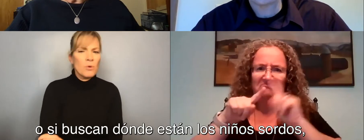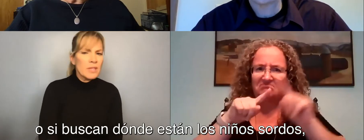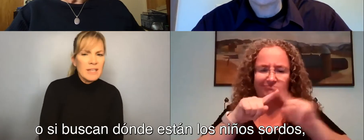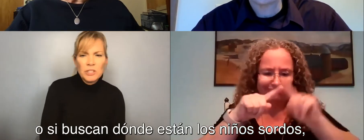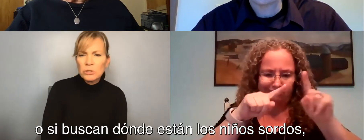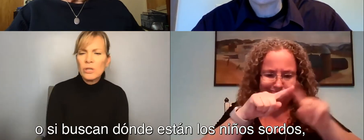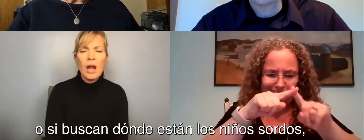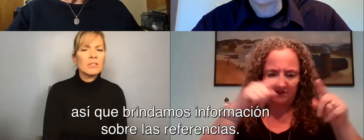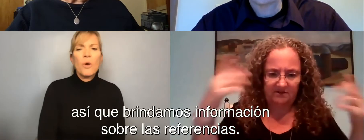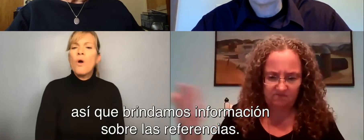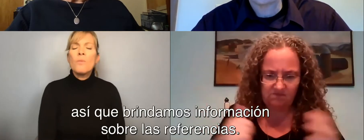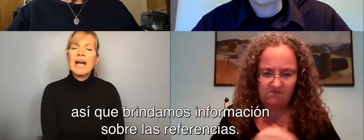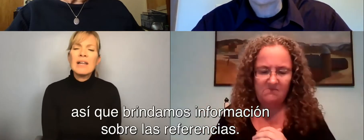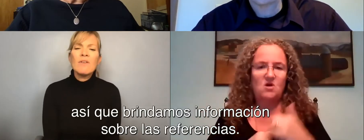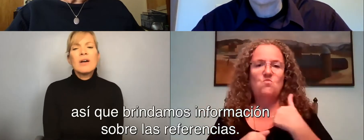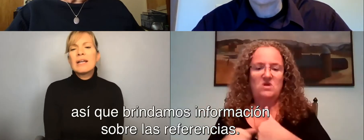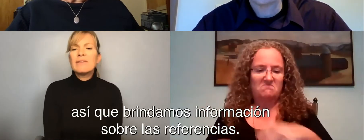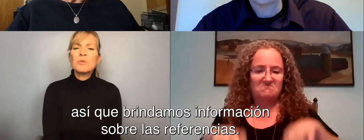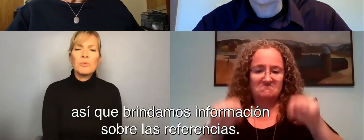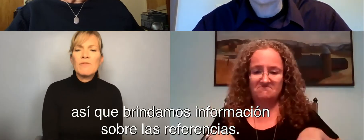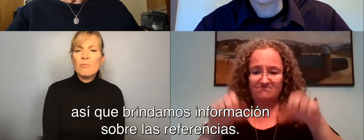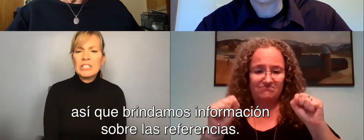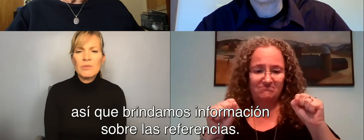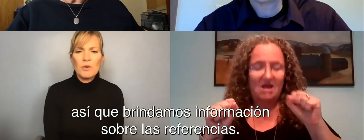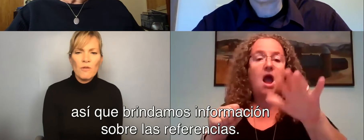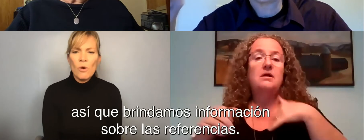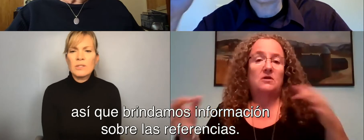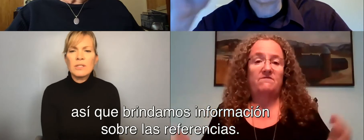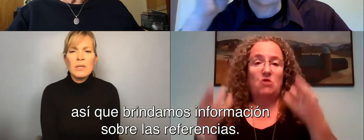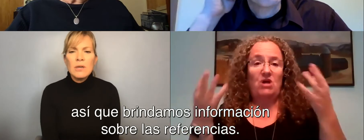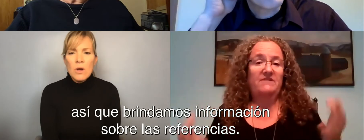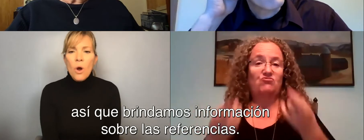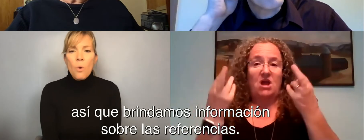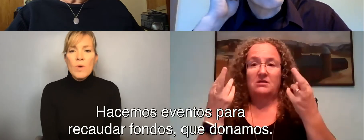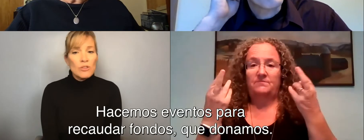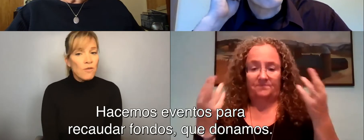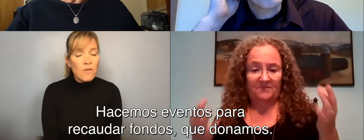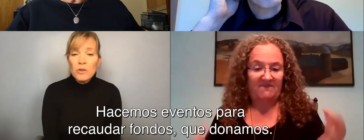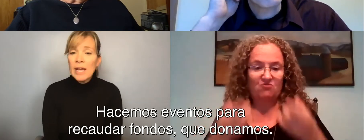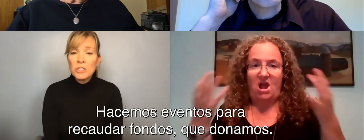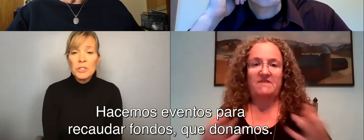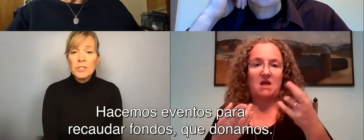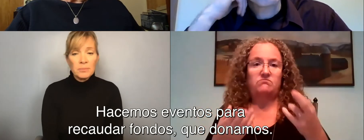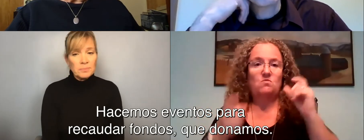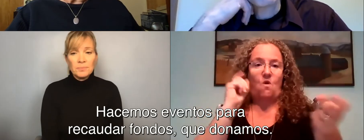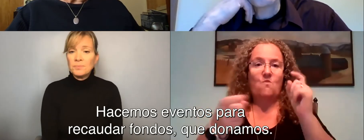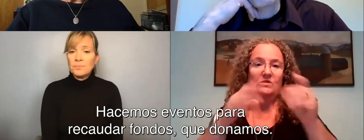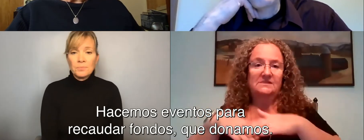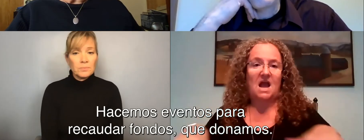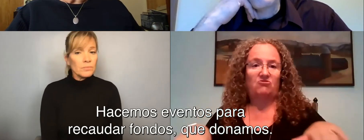for where the deaf children are. So we kind of give some information and referrals. We do fundraisers